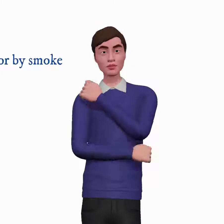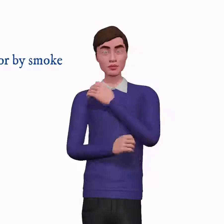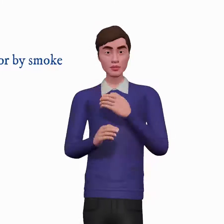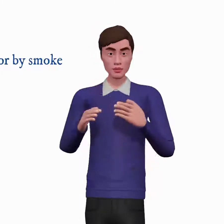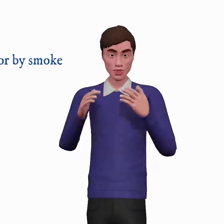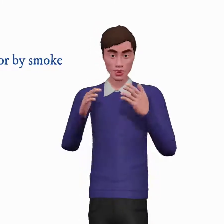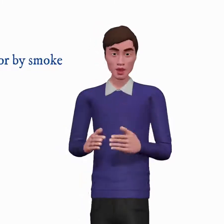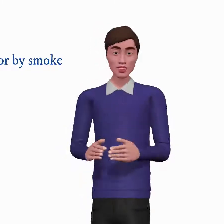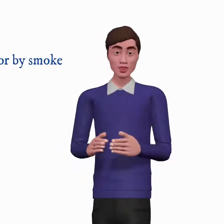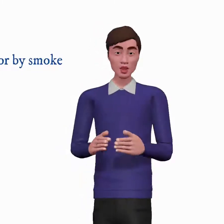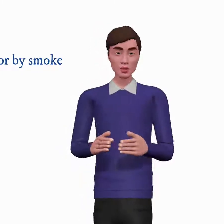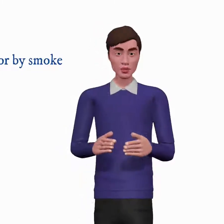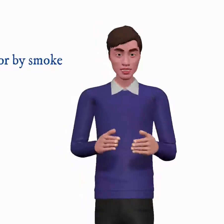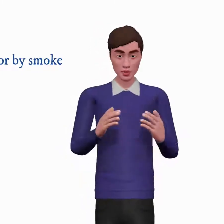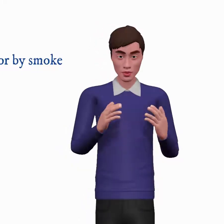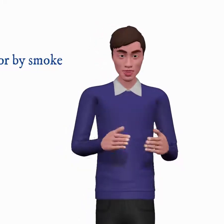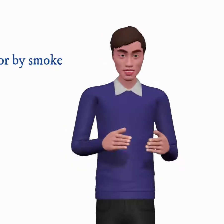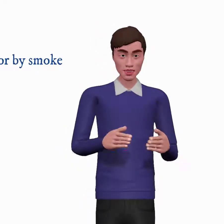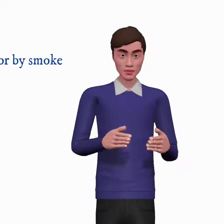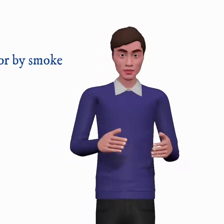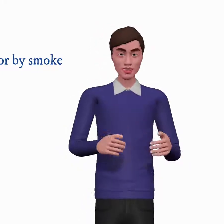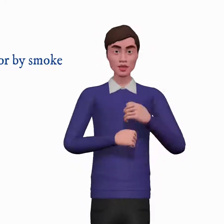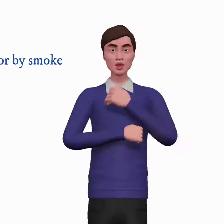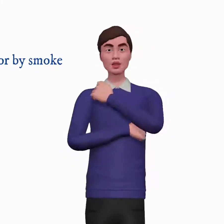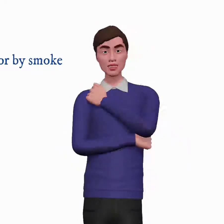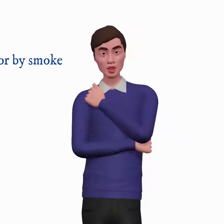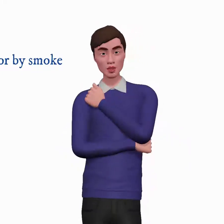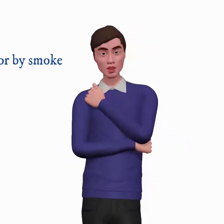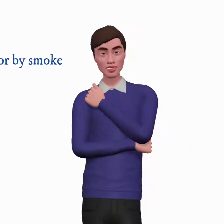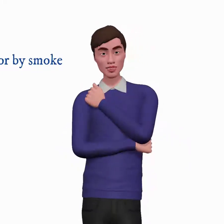Or is the cough aggravated by dust, cold air or by smoke?